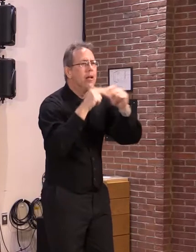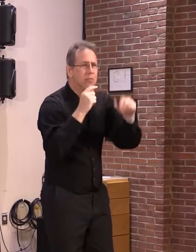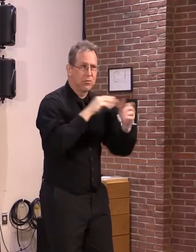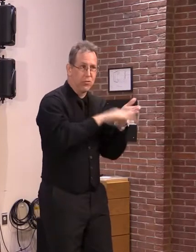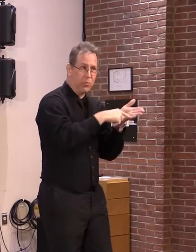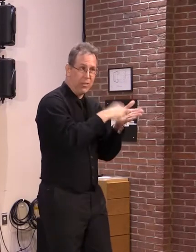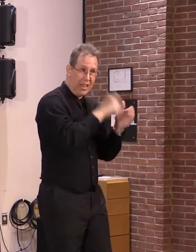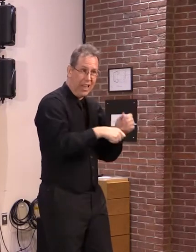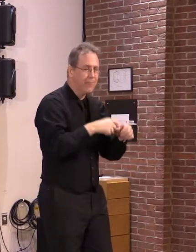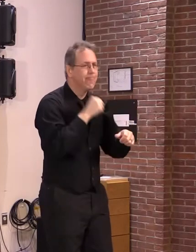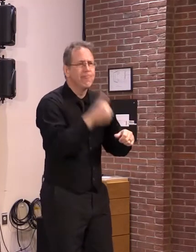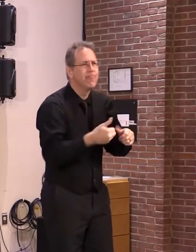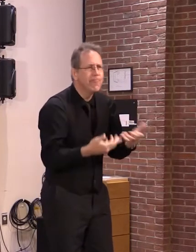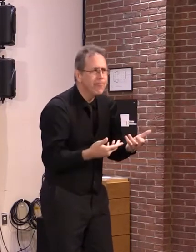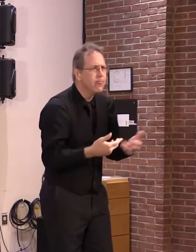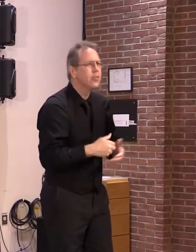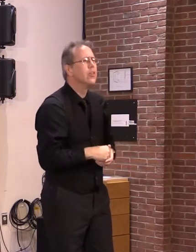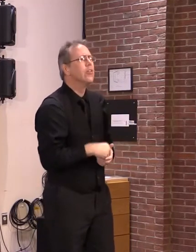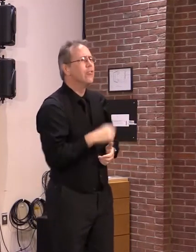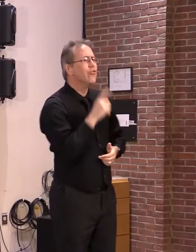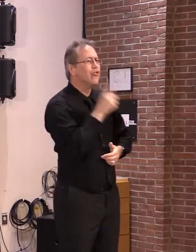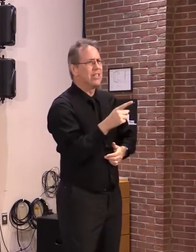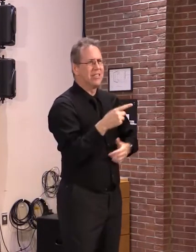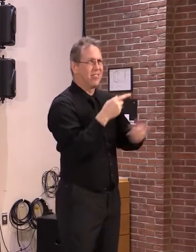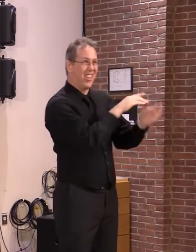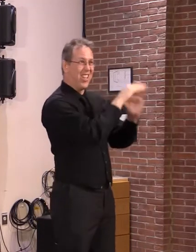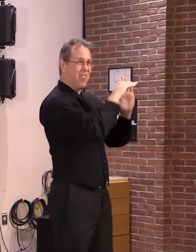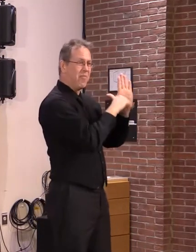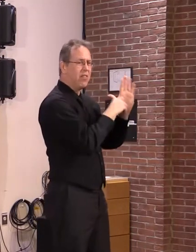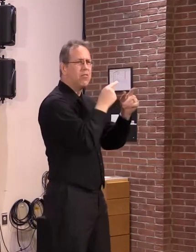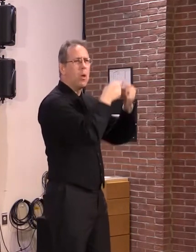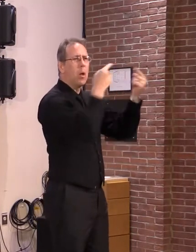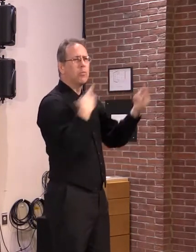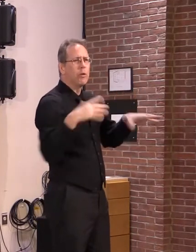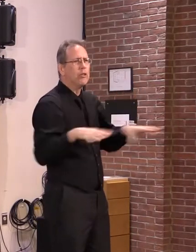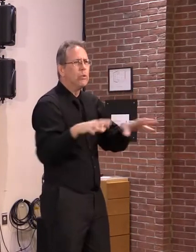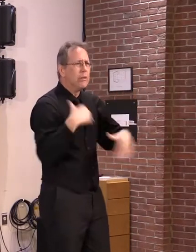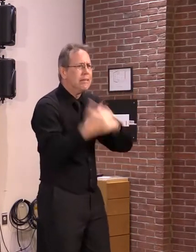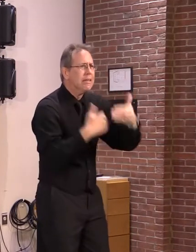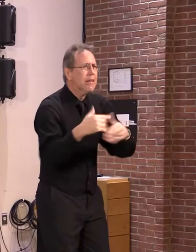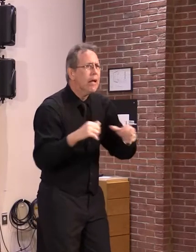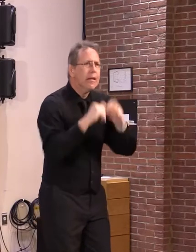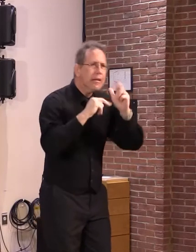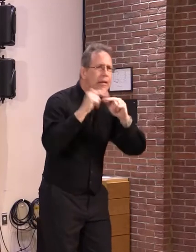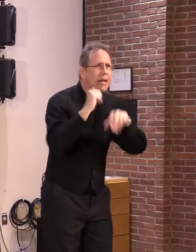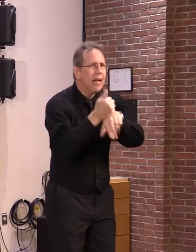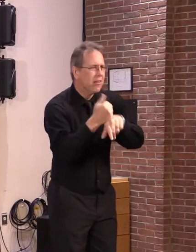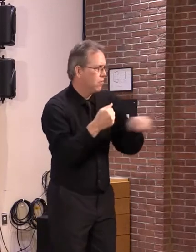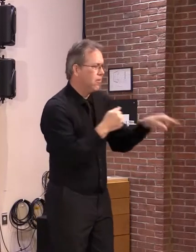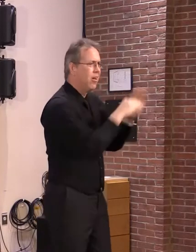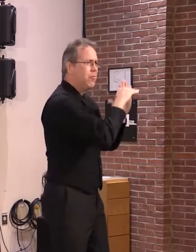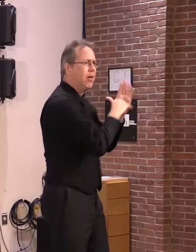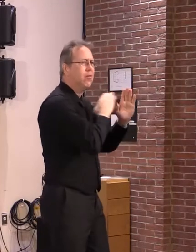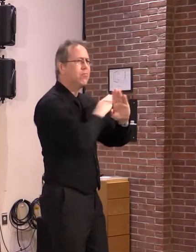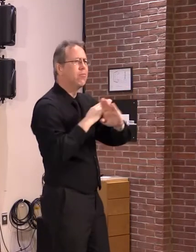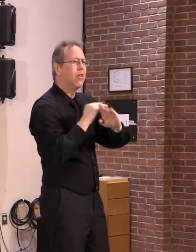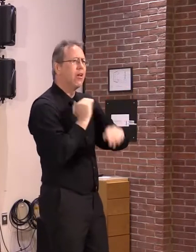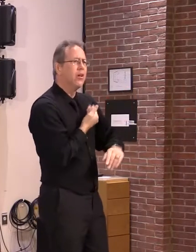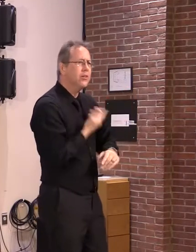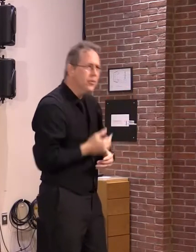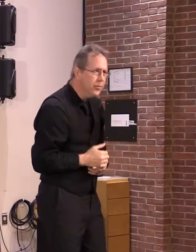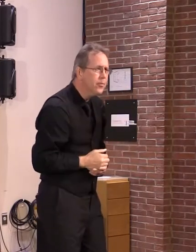would undo one of the most important pro-housing land use reforms of the last 20 years, which was the reform in 2004